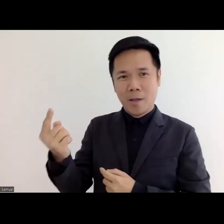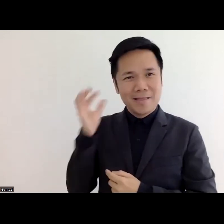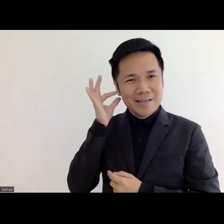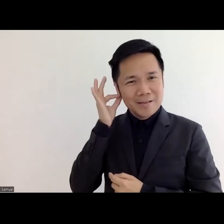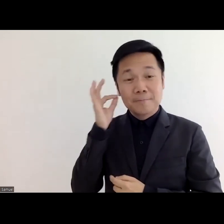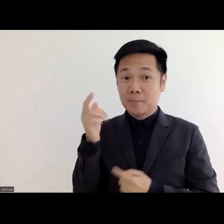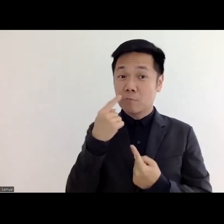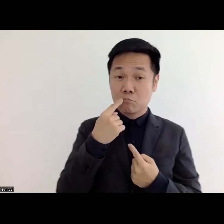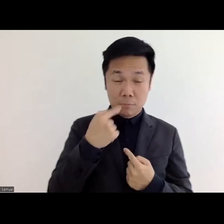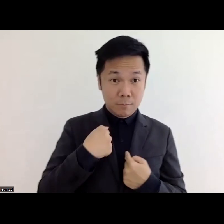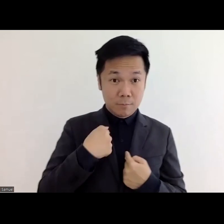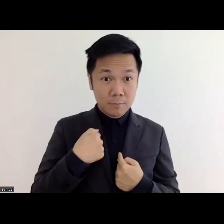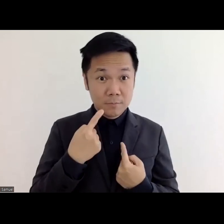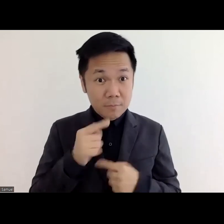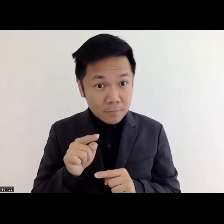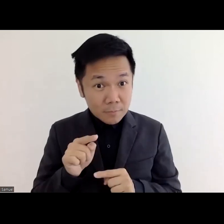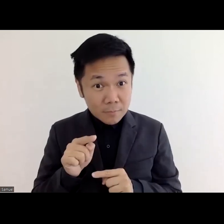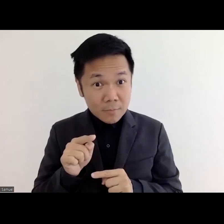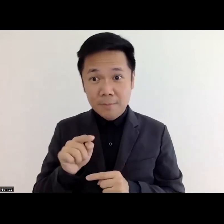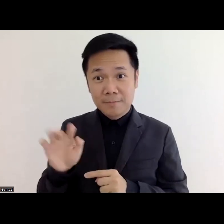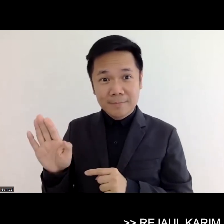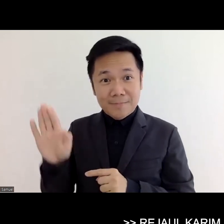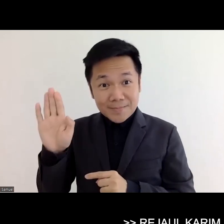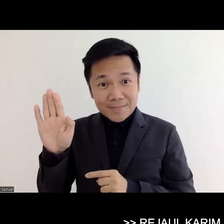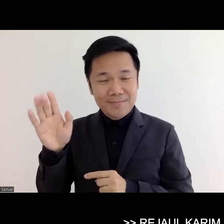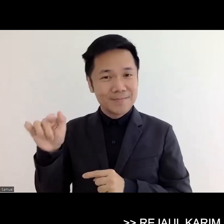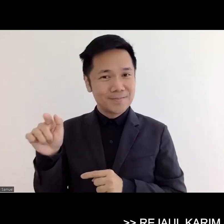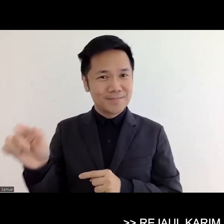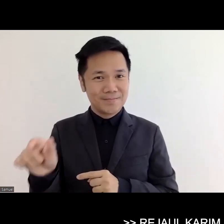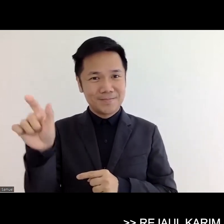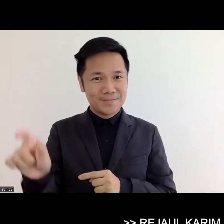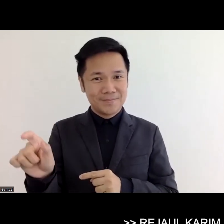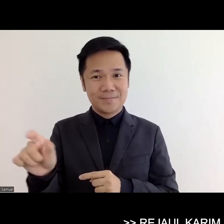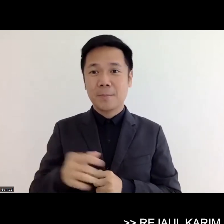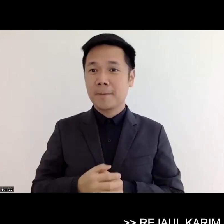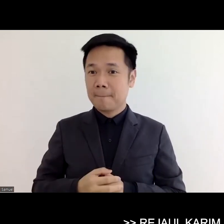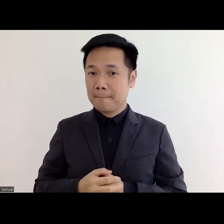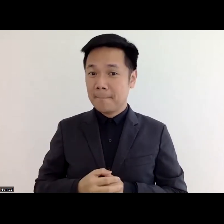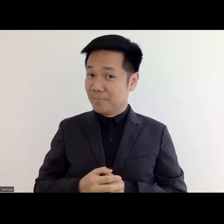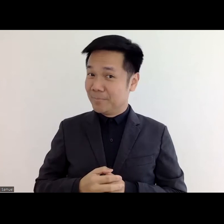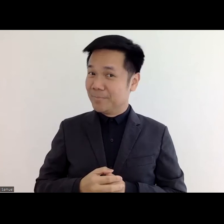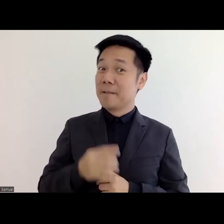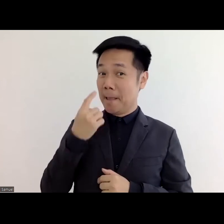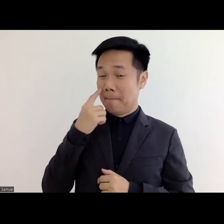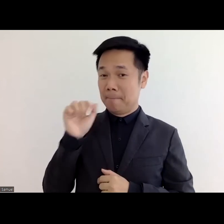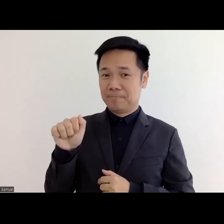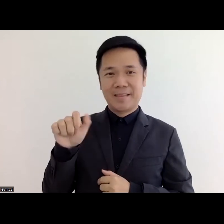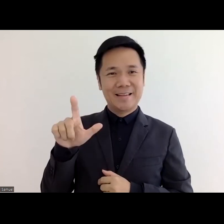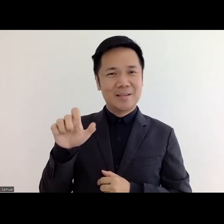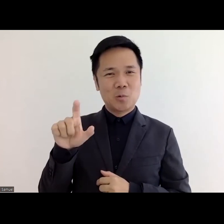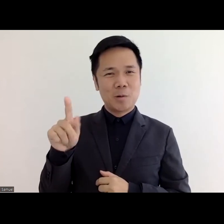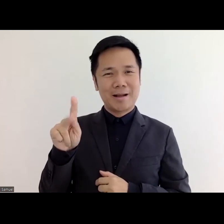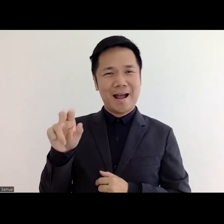hello yes i think it is for you niluka yes